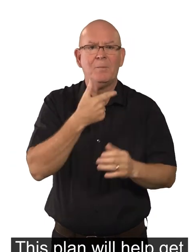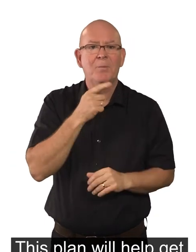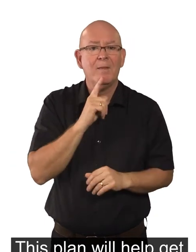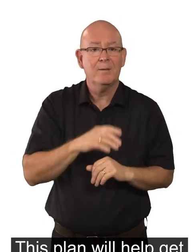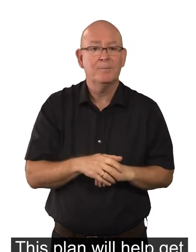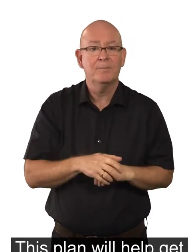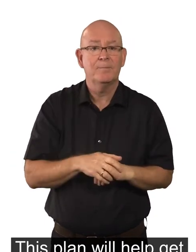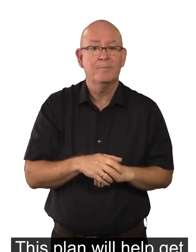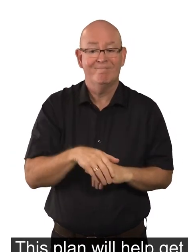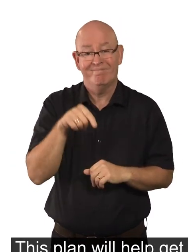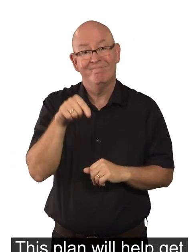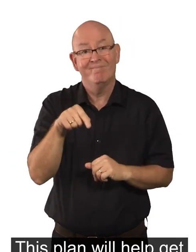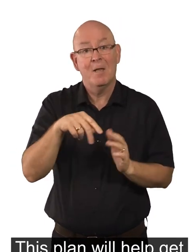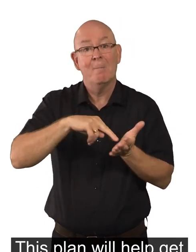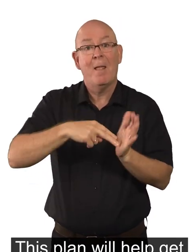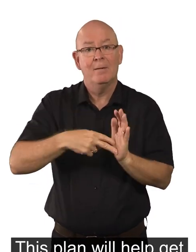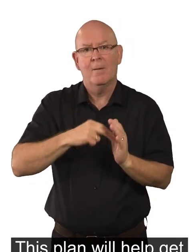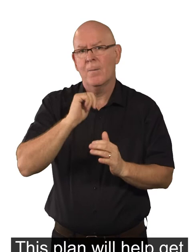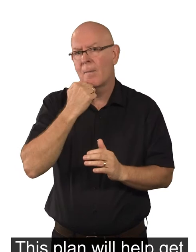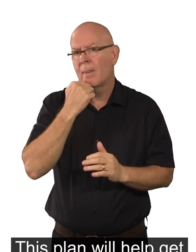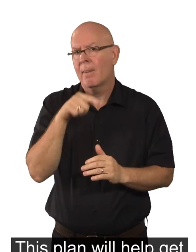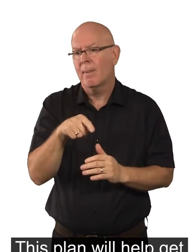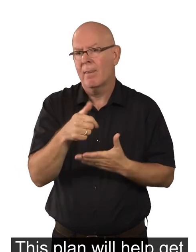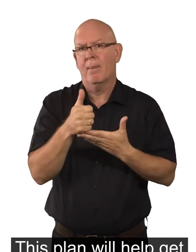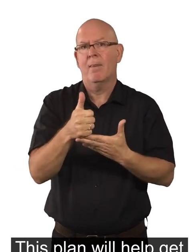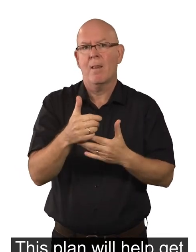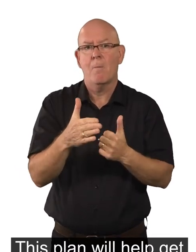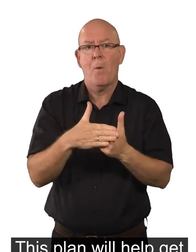This plan will help get more disabled people into work.